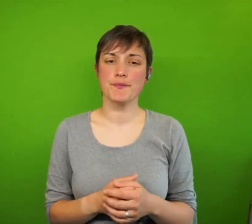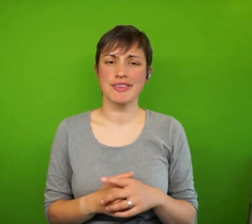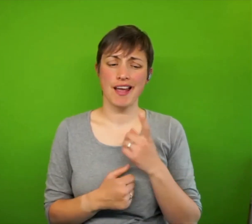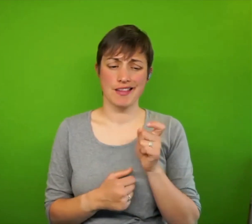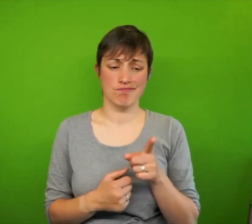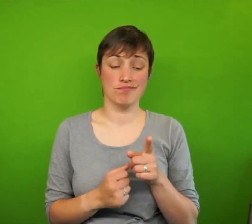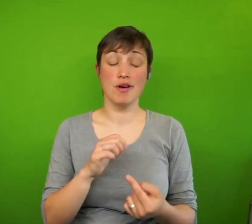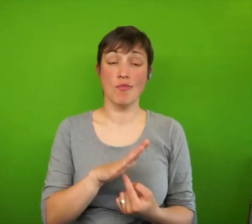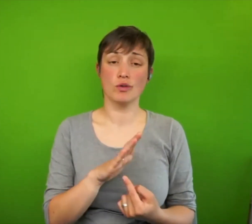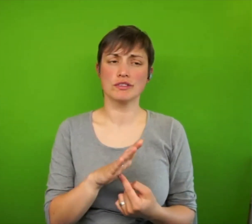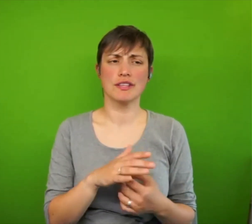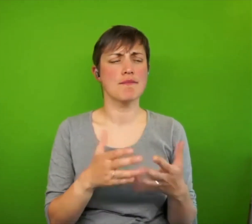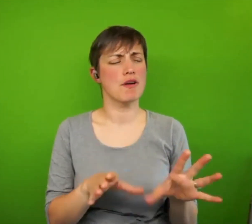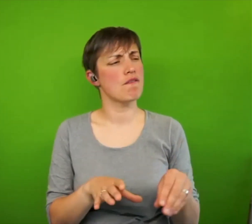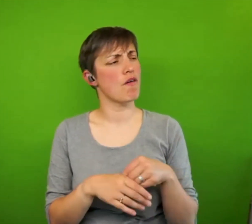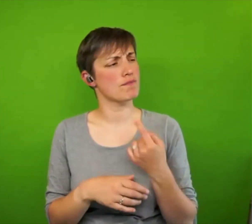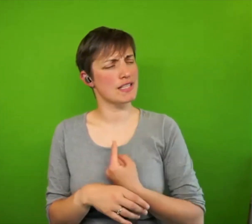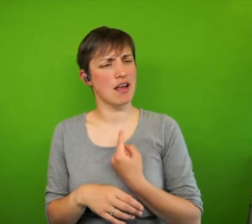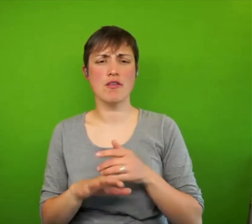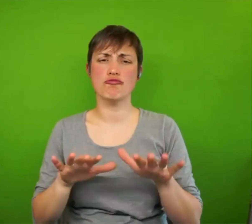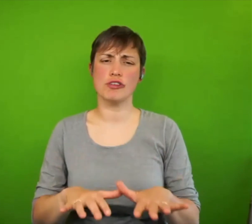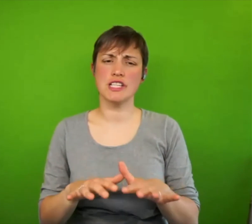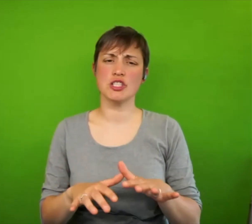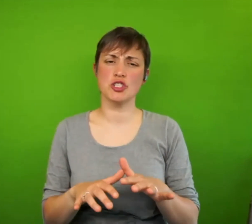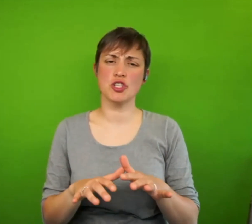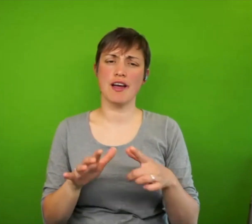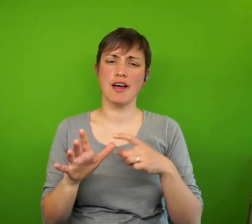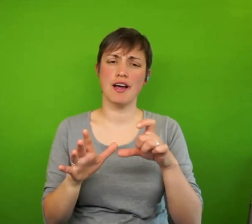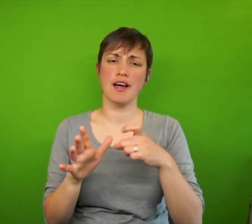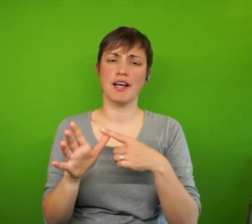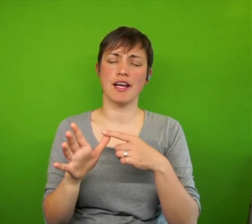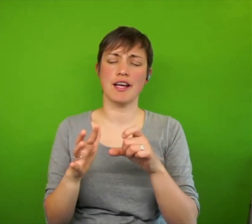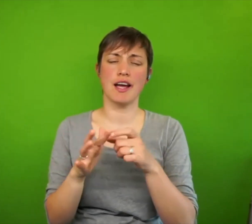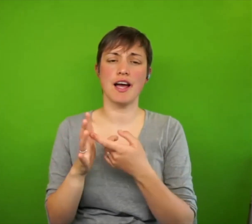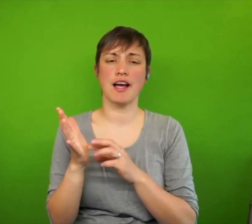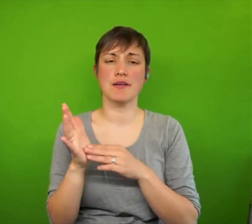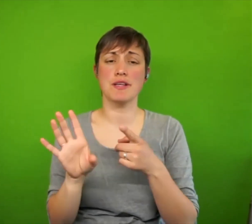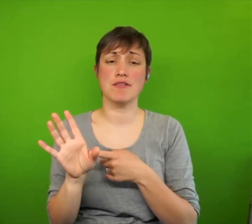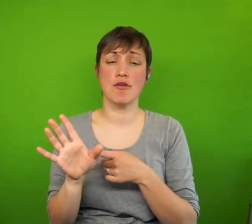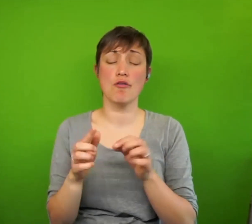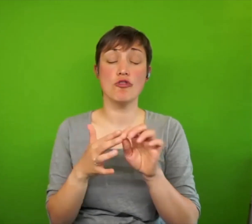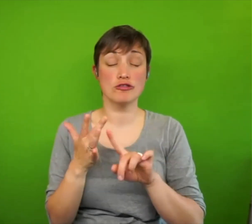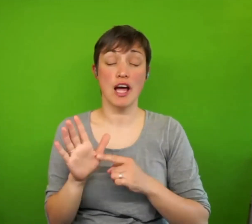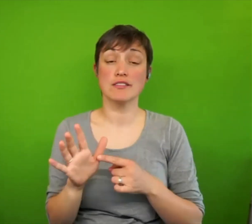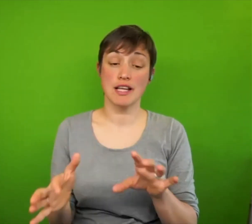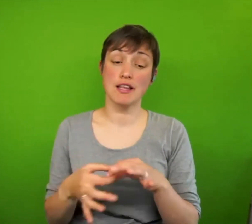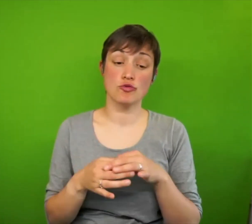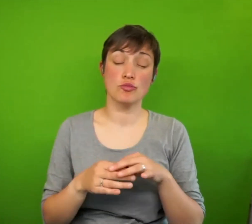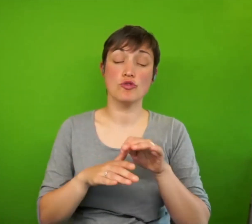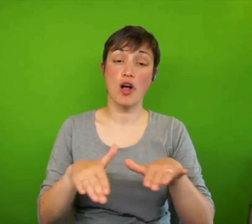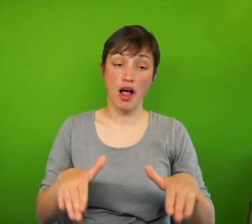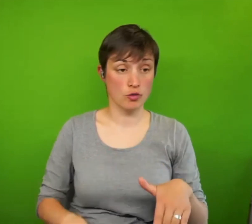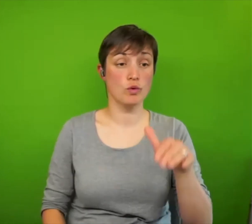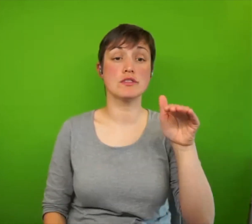been involved in a British Academy project on childhood and very clear the